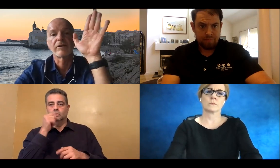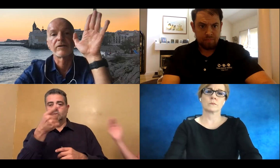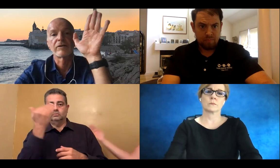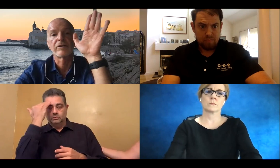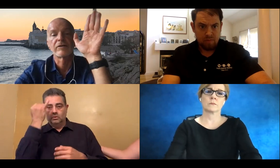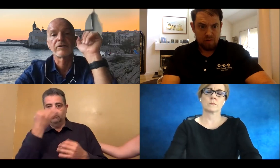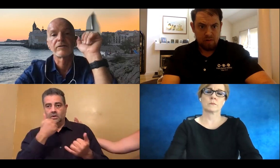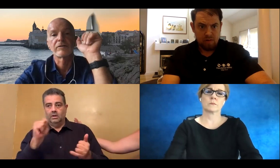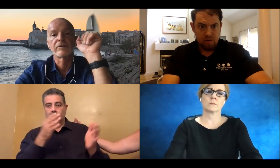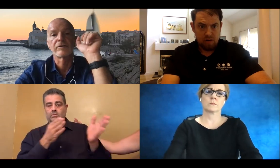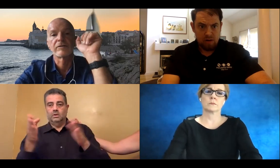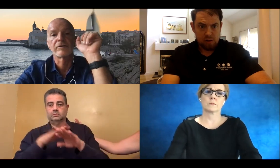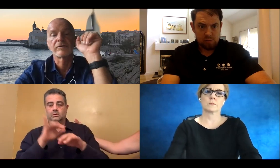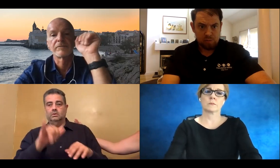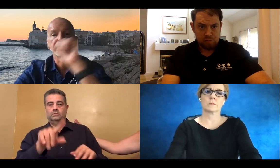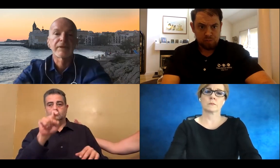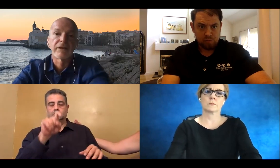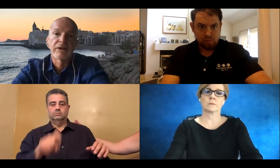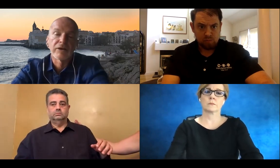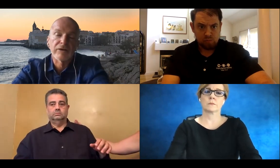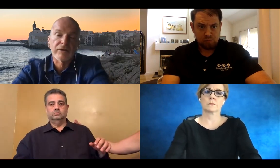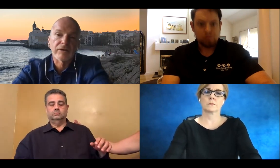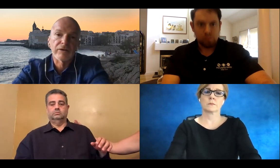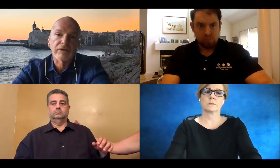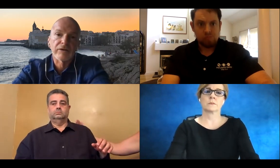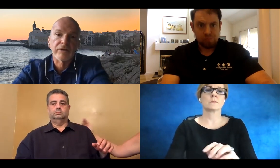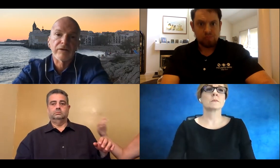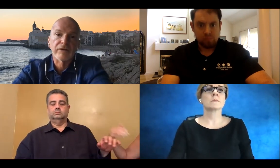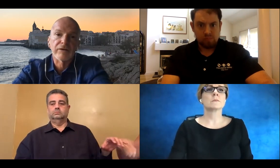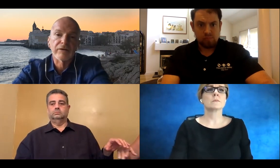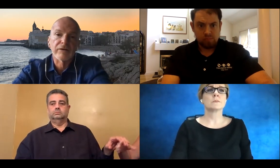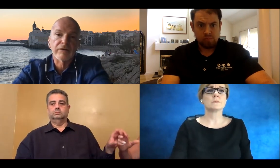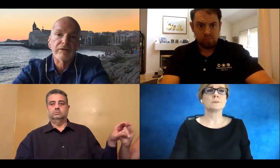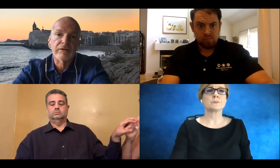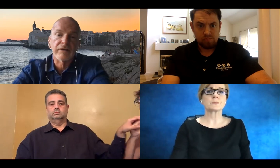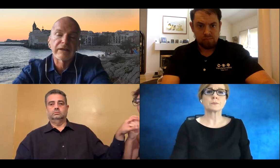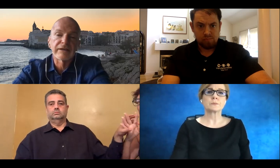But maybe Tor knows more about that or if there are any plans to make that work.